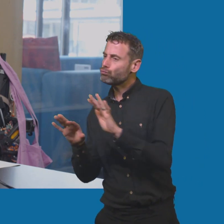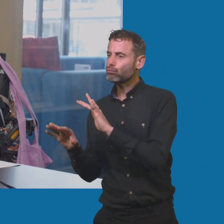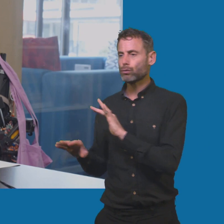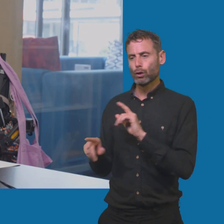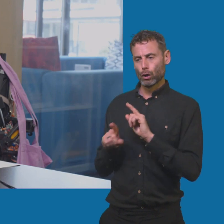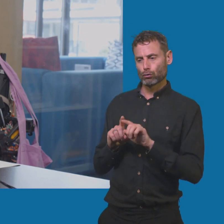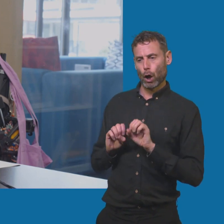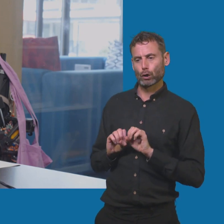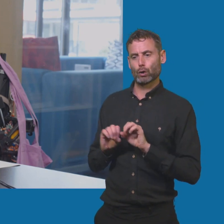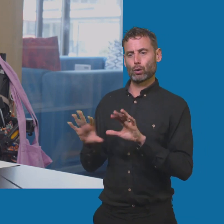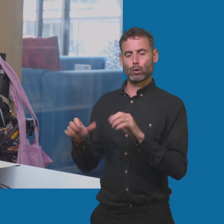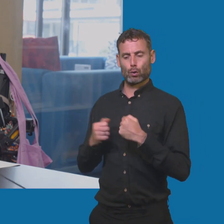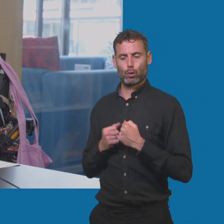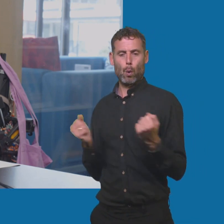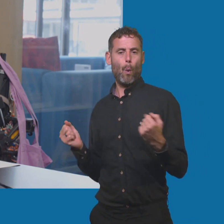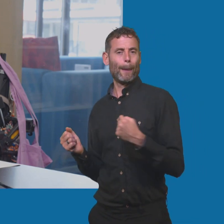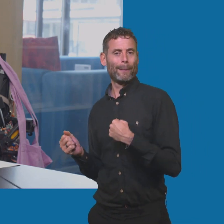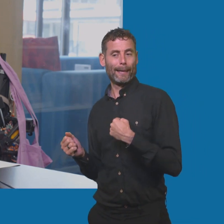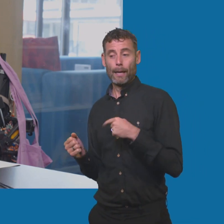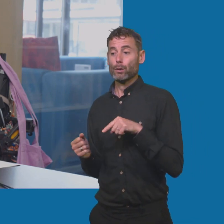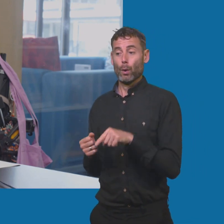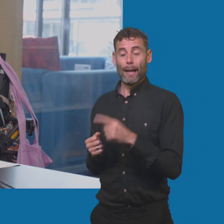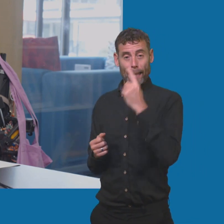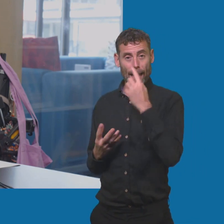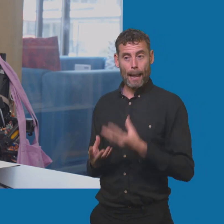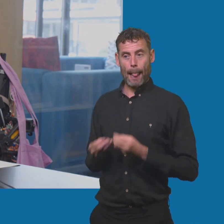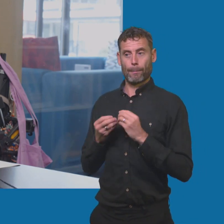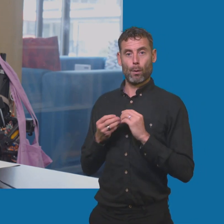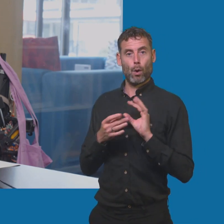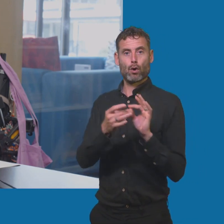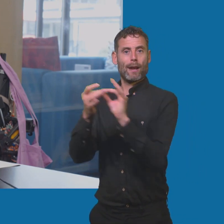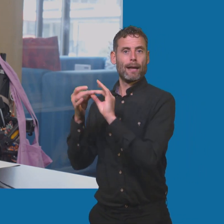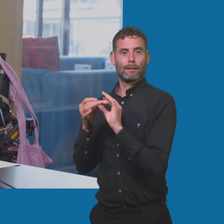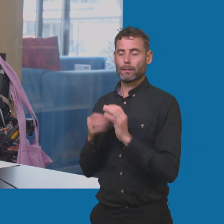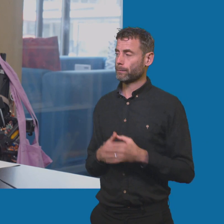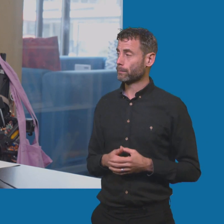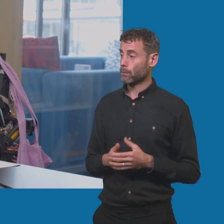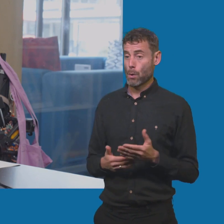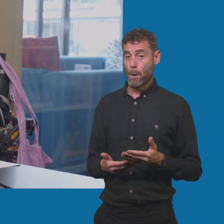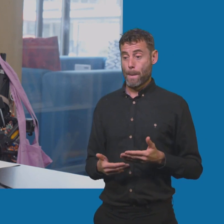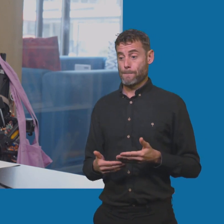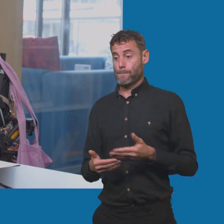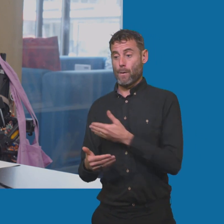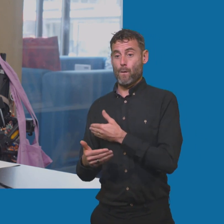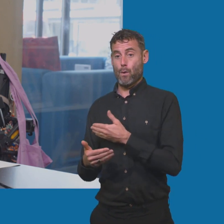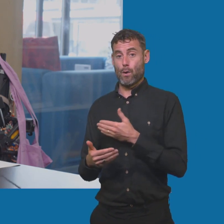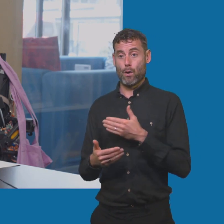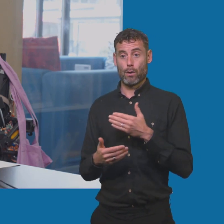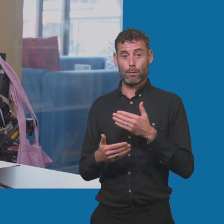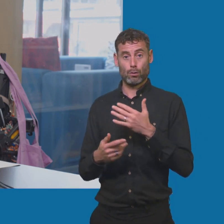comfortable with and it connects you to so many people. I never really knew any disabled people before social media. mean, a